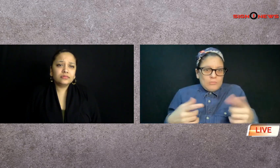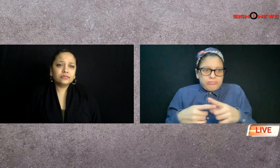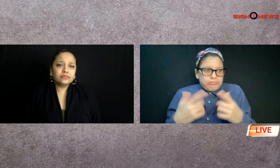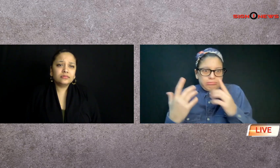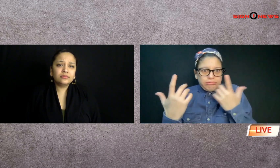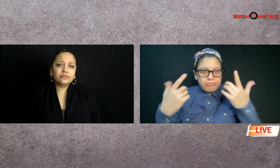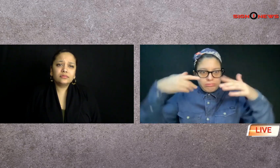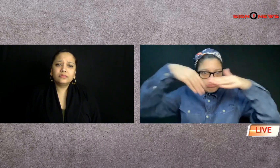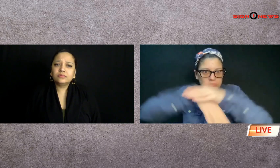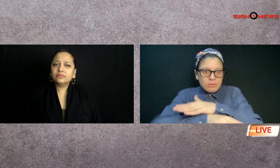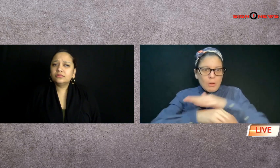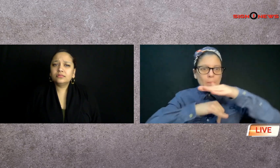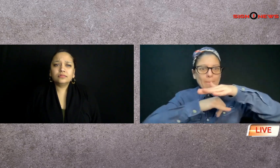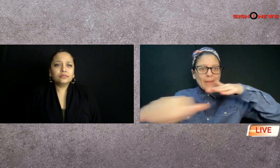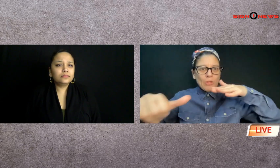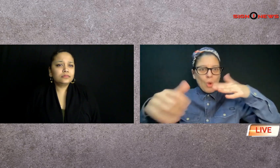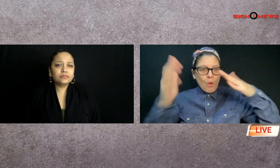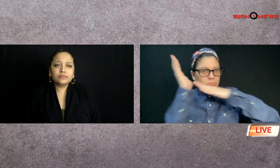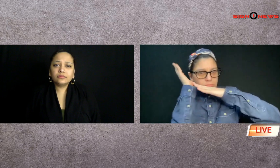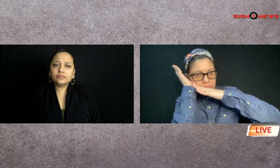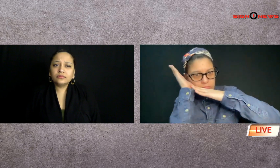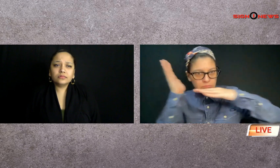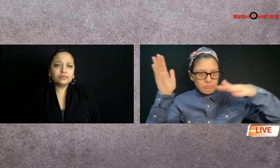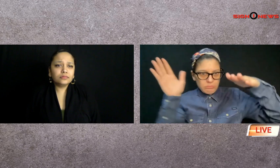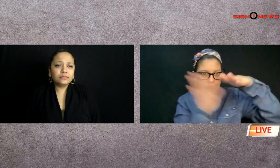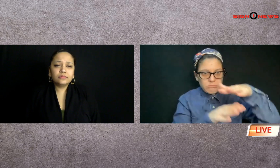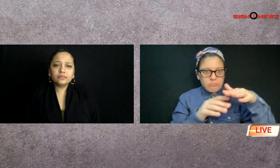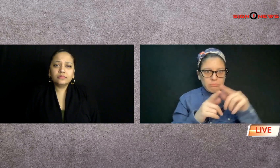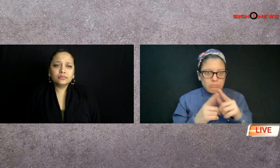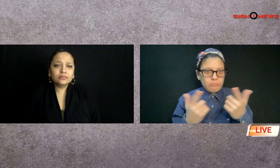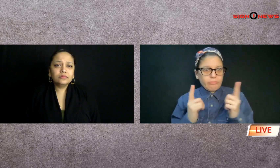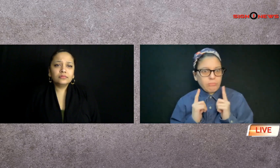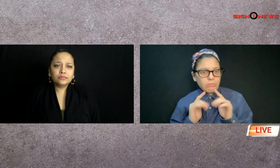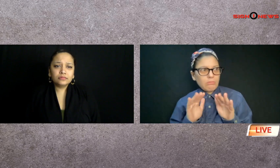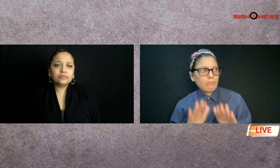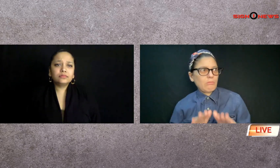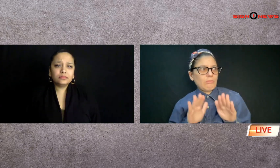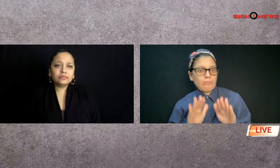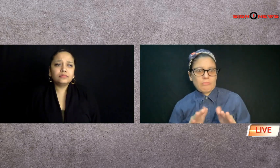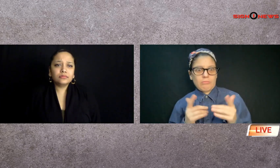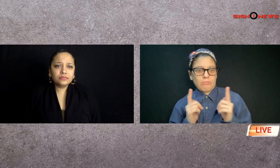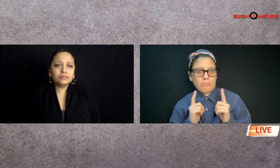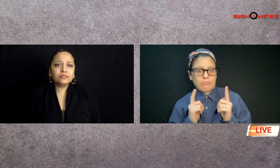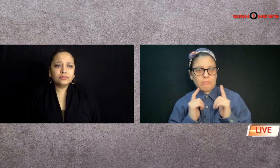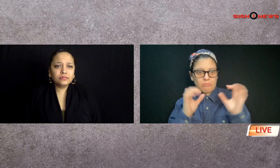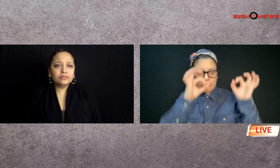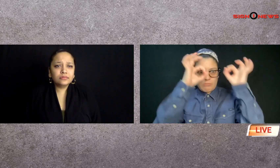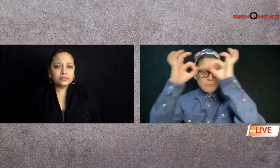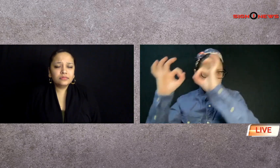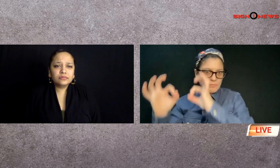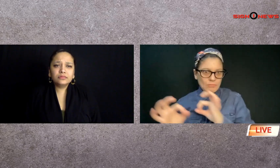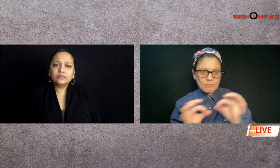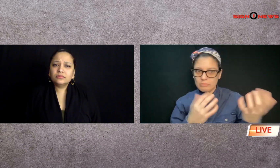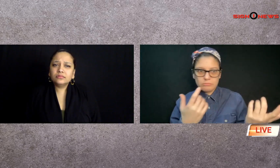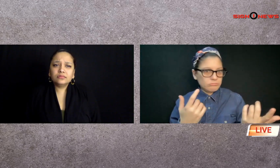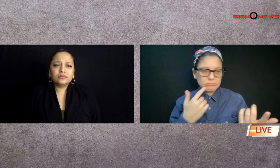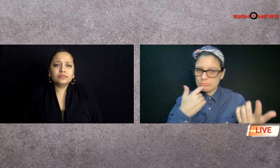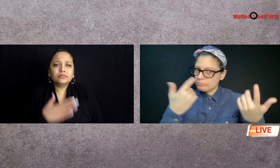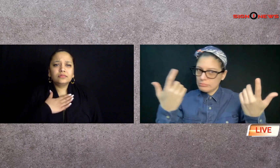a lot of them are going going underground to sleep to stay safe staying vigilant all night long